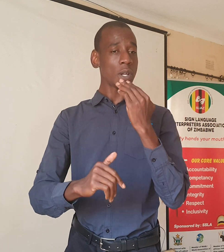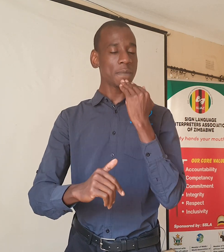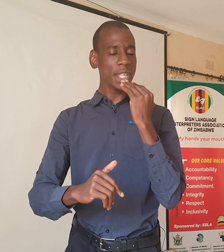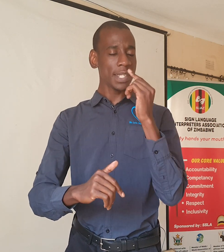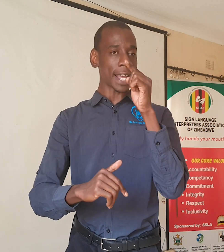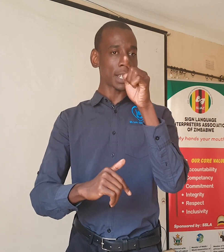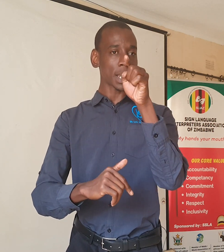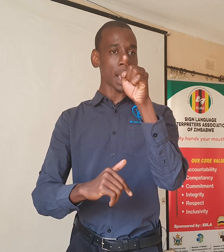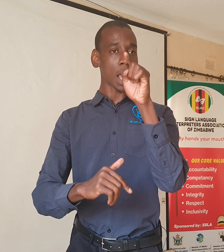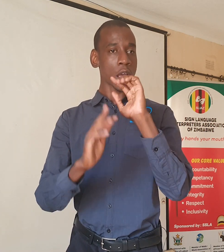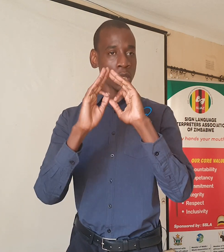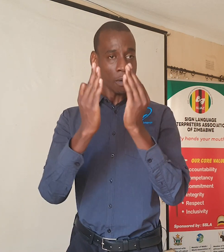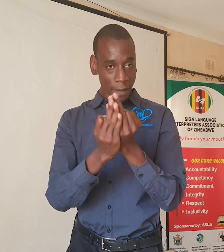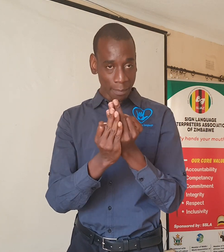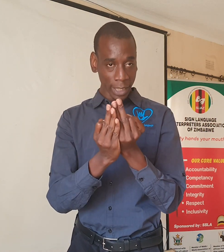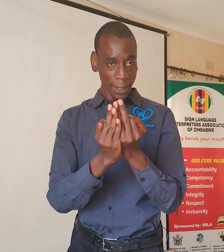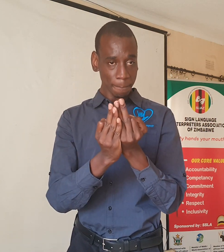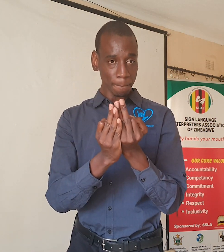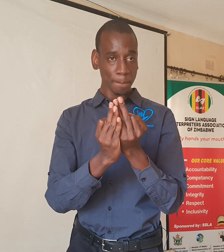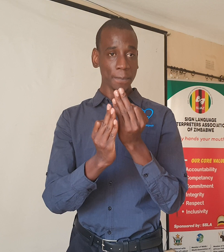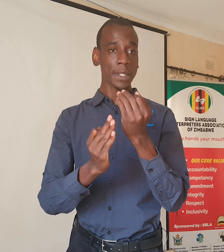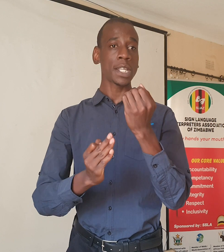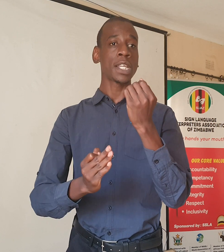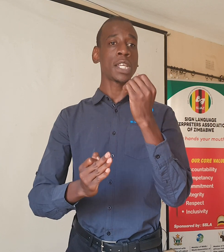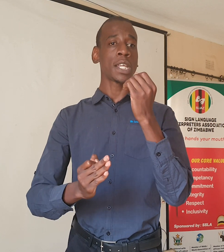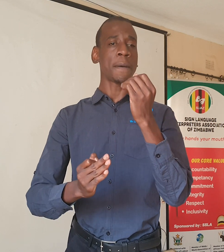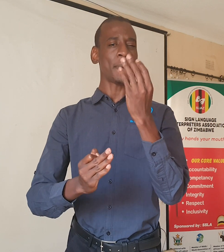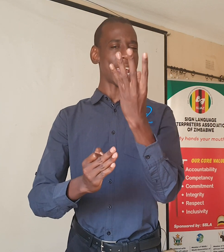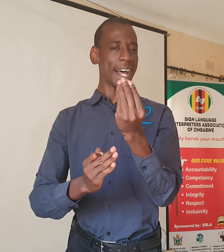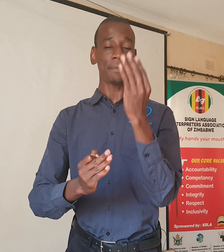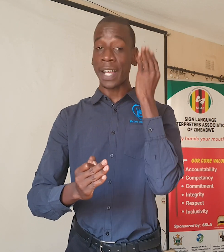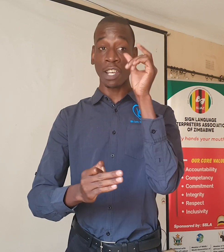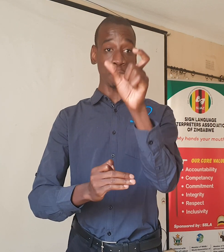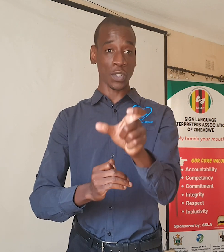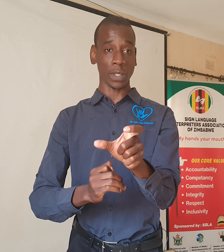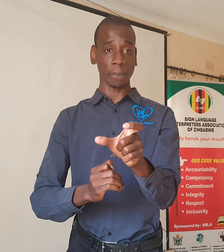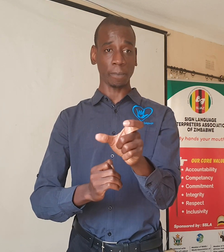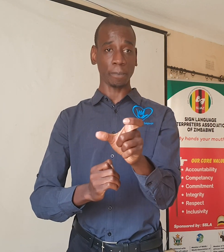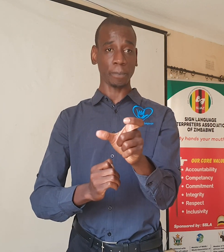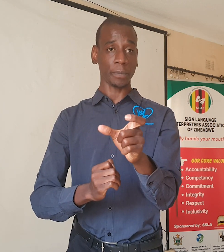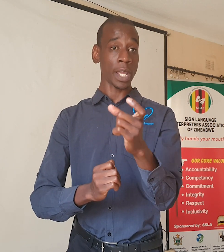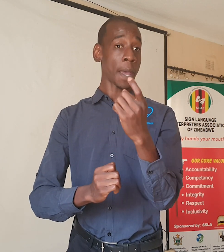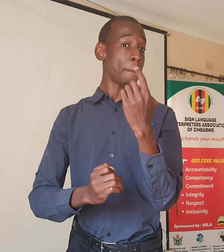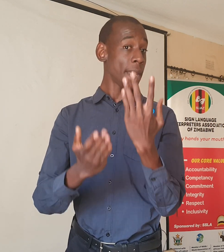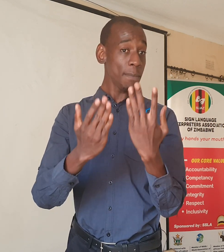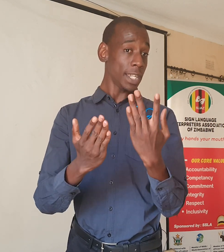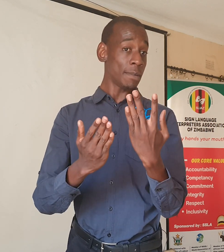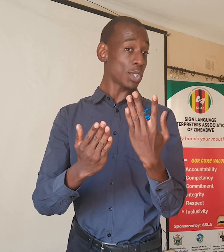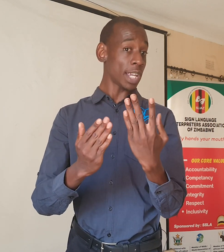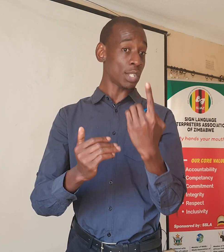it means that your family might have a deaf person maybe in most cases